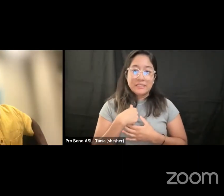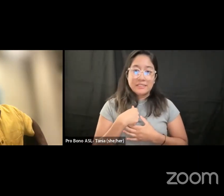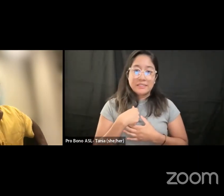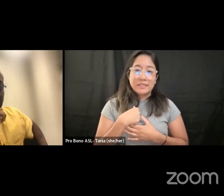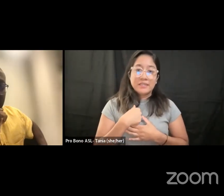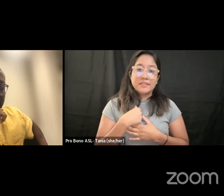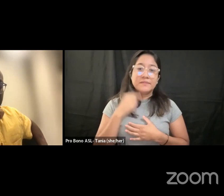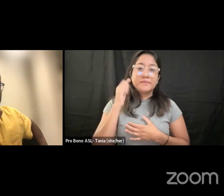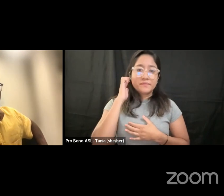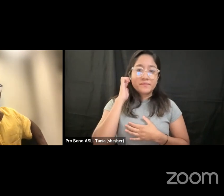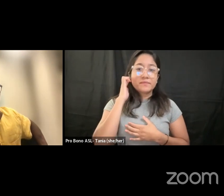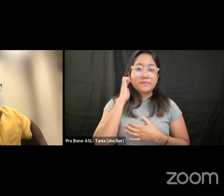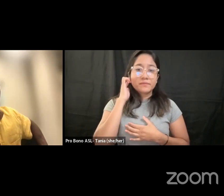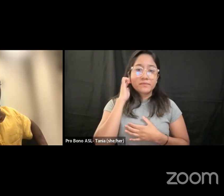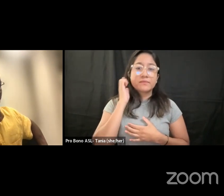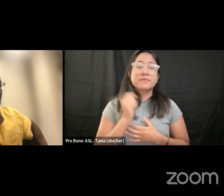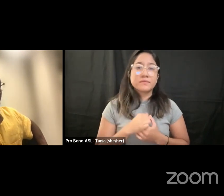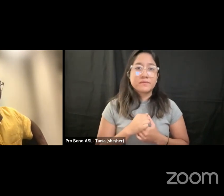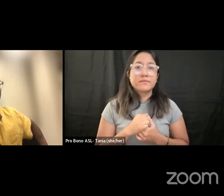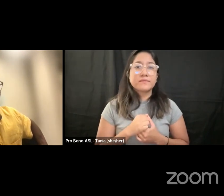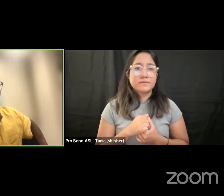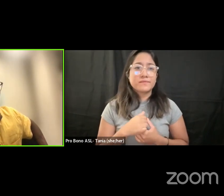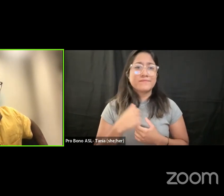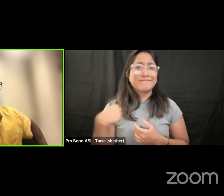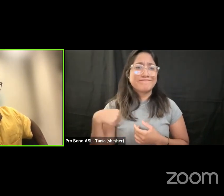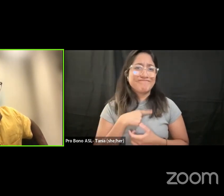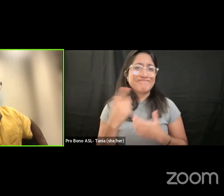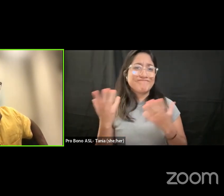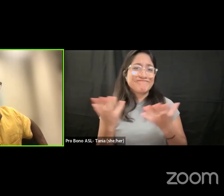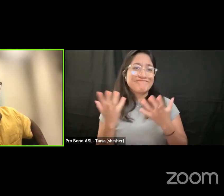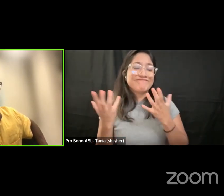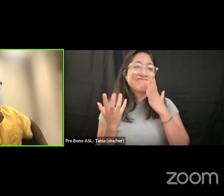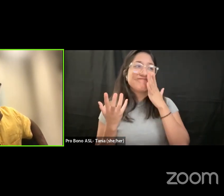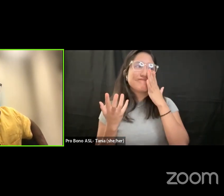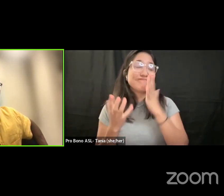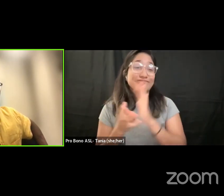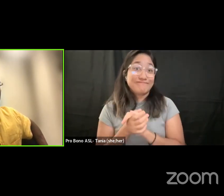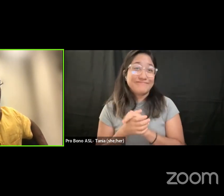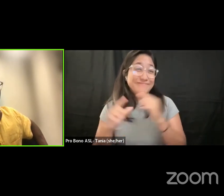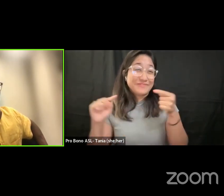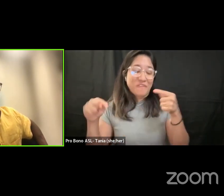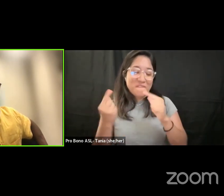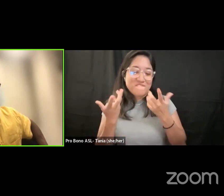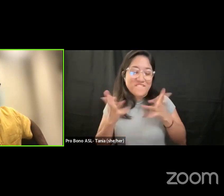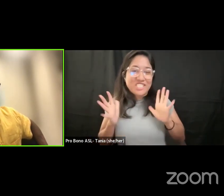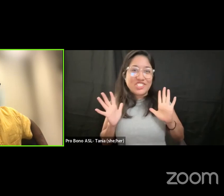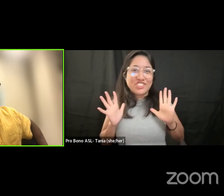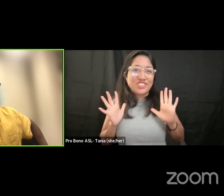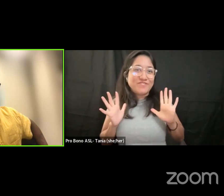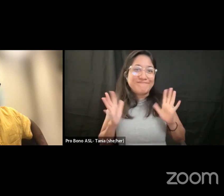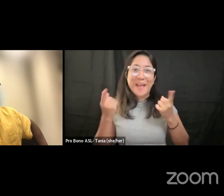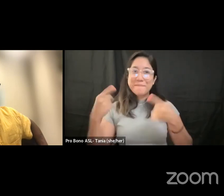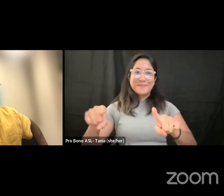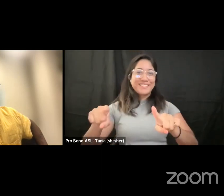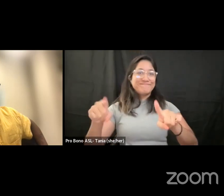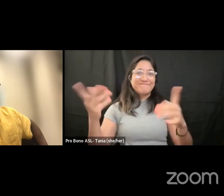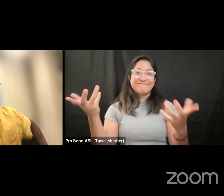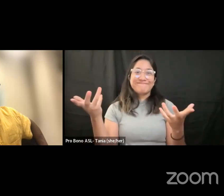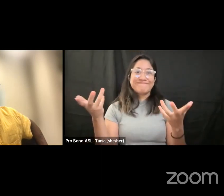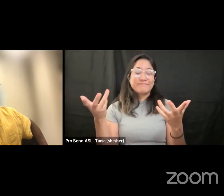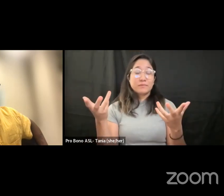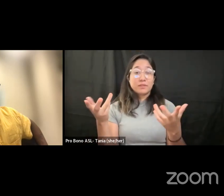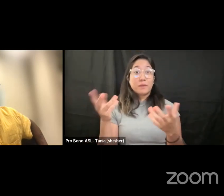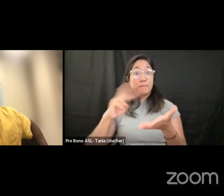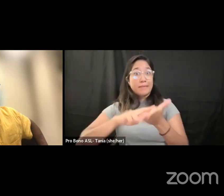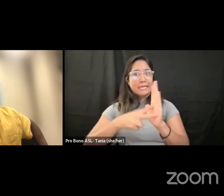um but we are already here and the harm has been done so how do we correct